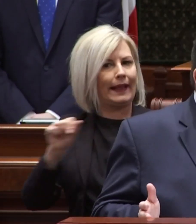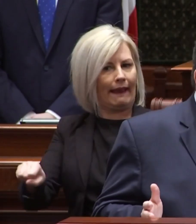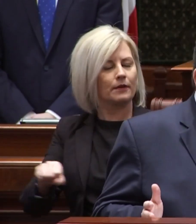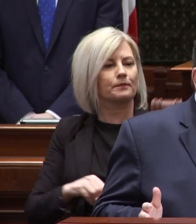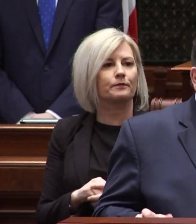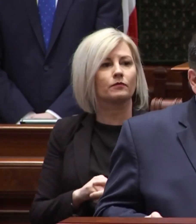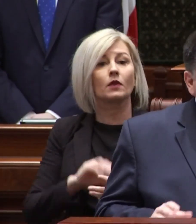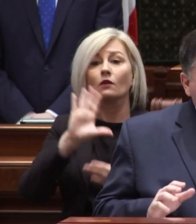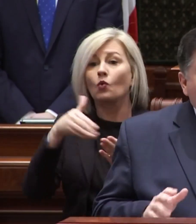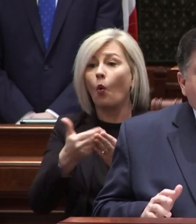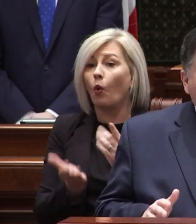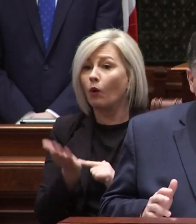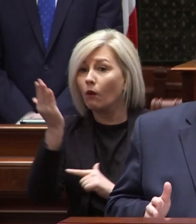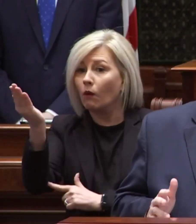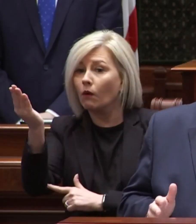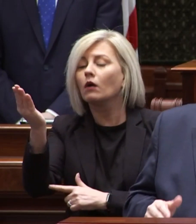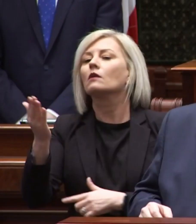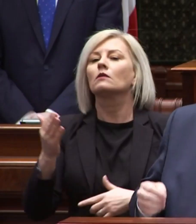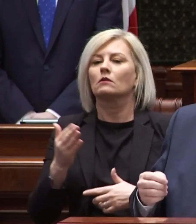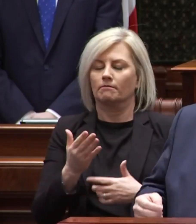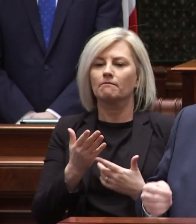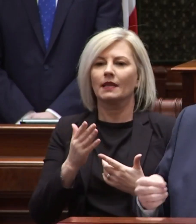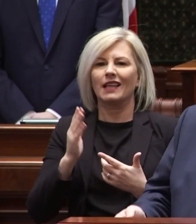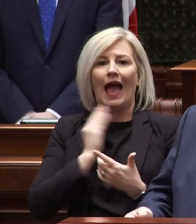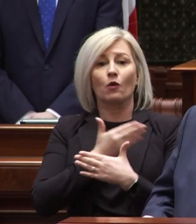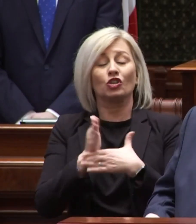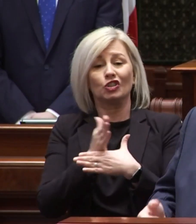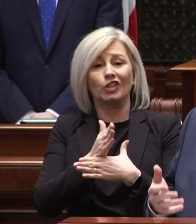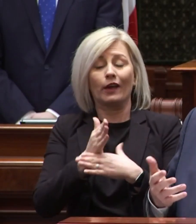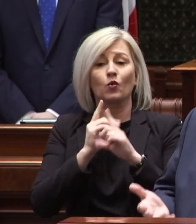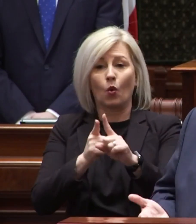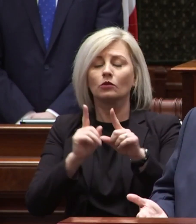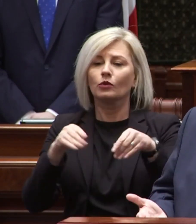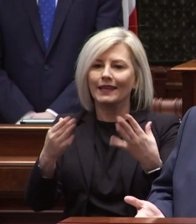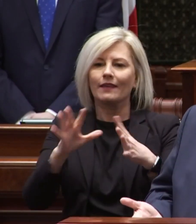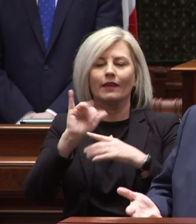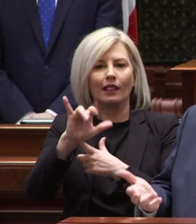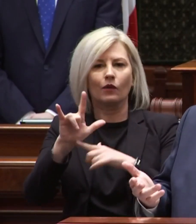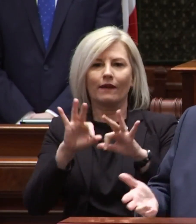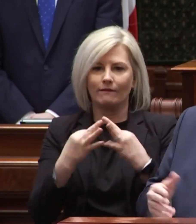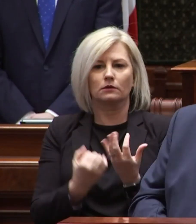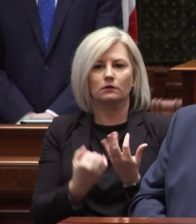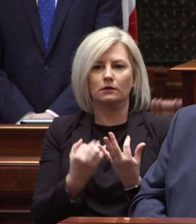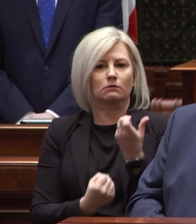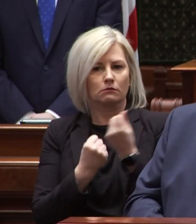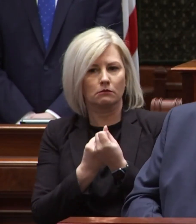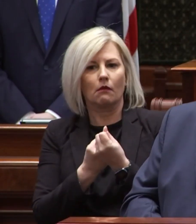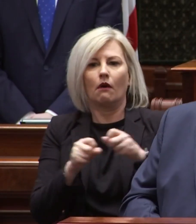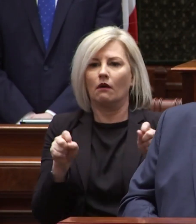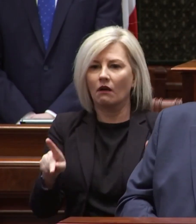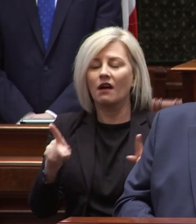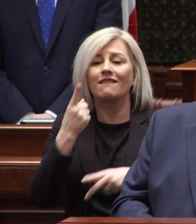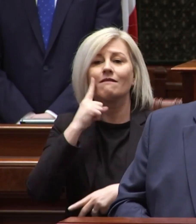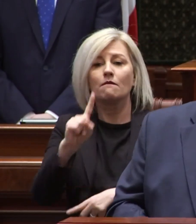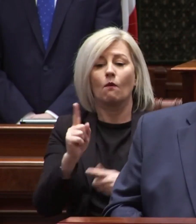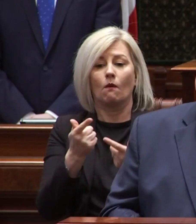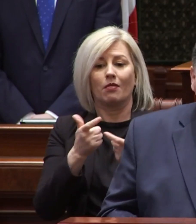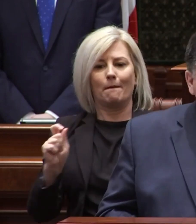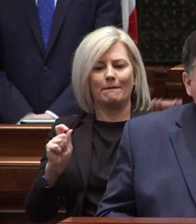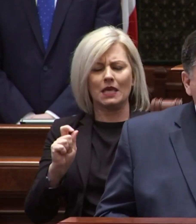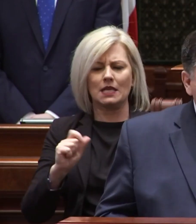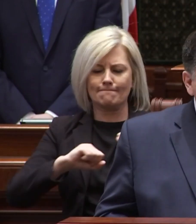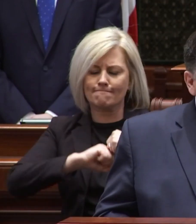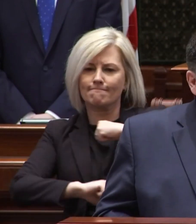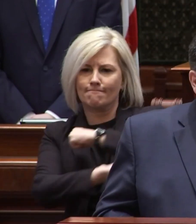entire budget proposal rests on our shared goal to give illinois families the support and the opportunities for the big building